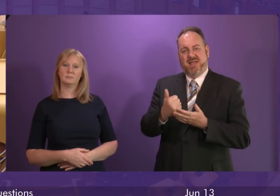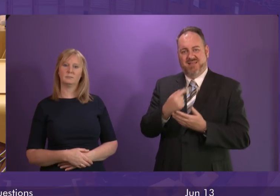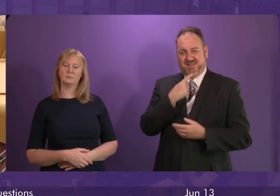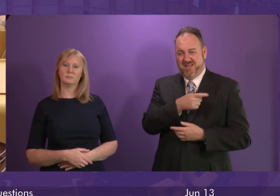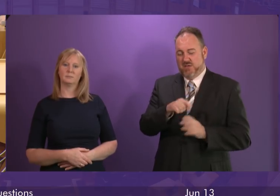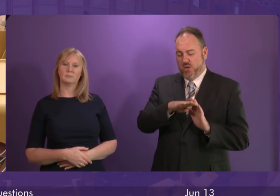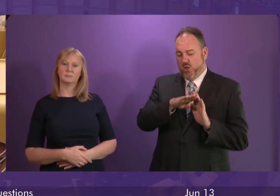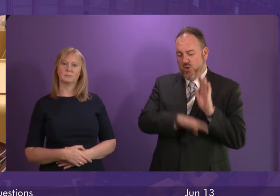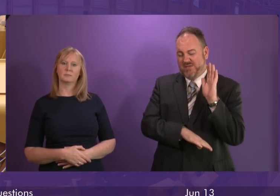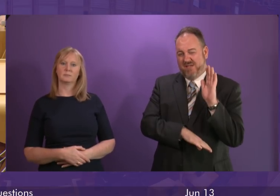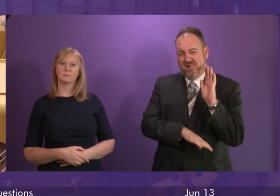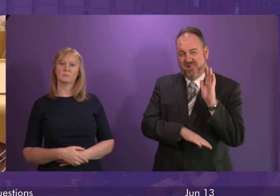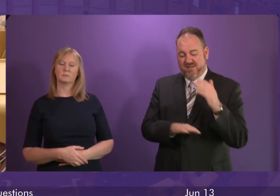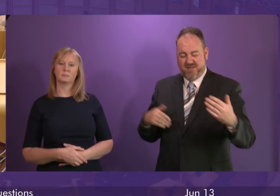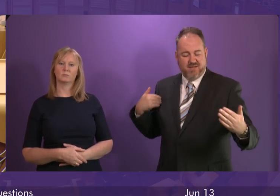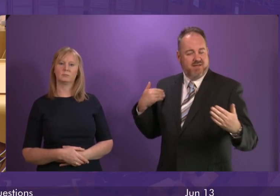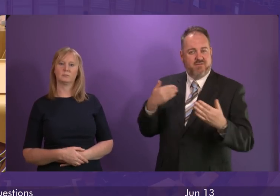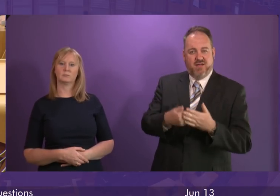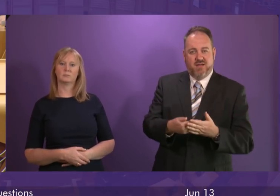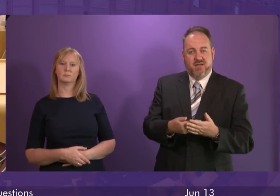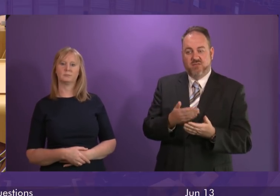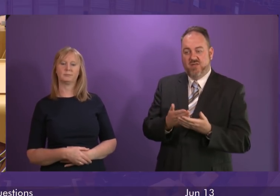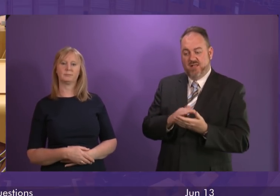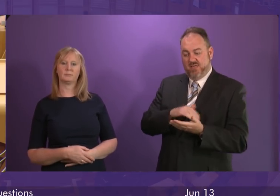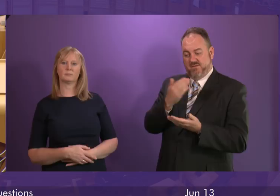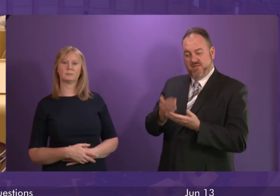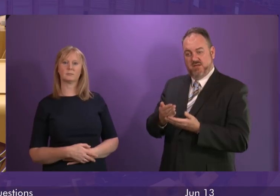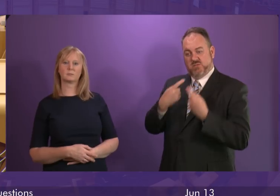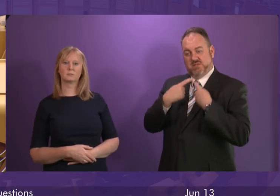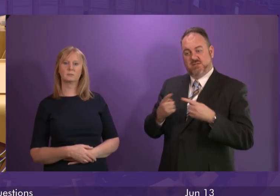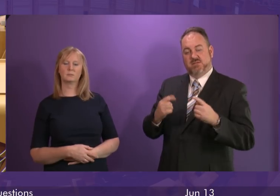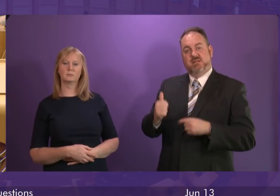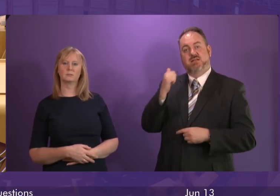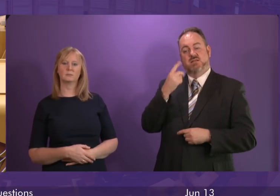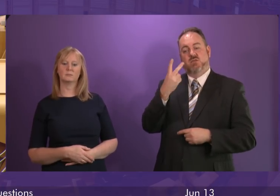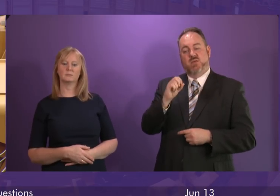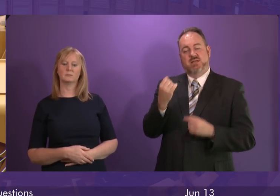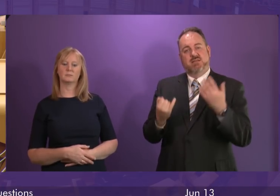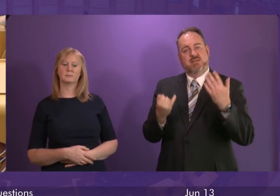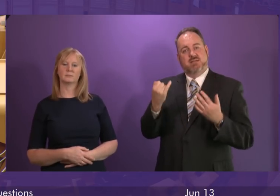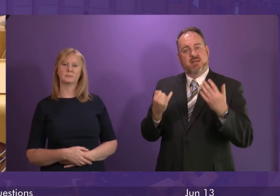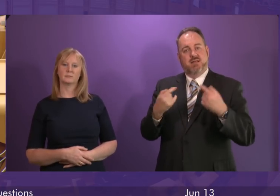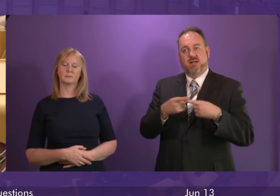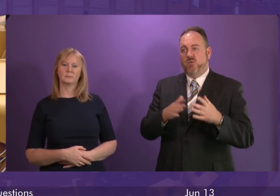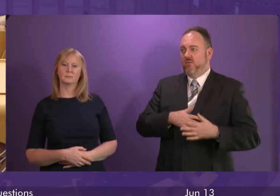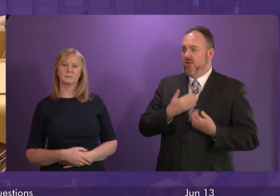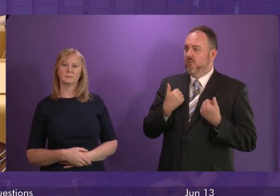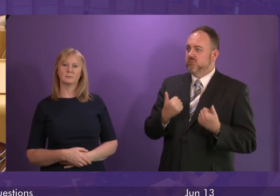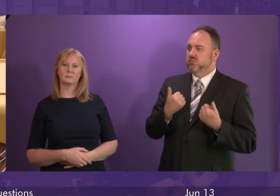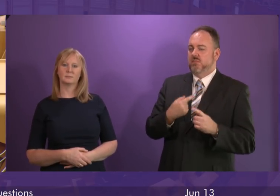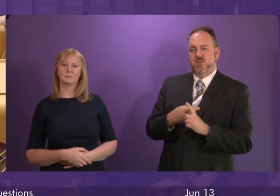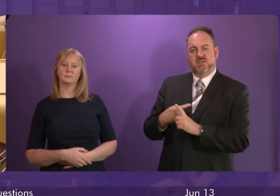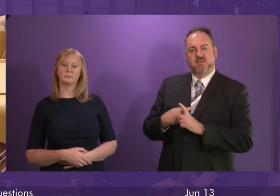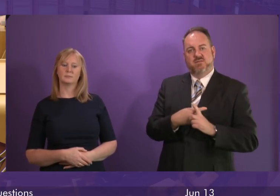they started recording it. When the fund was announced in the programme for government in 2016 it was welcomed across this chamber.